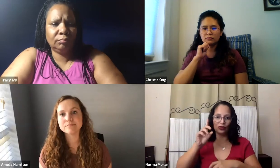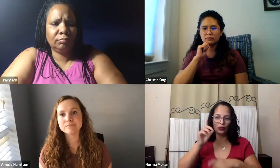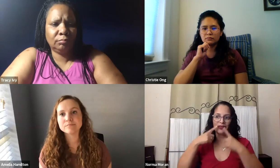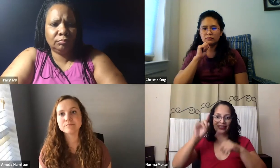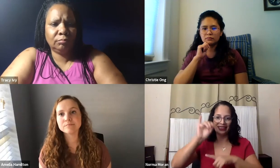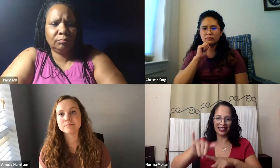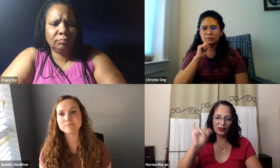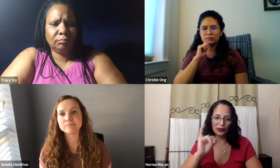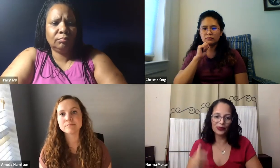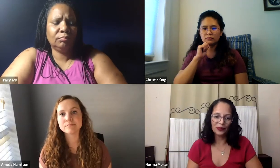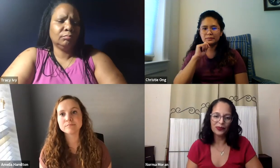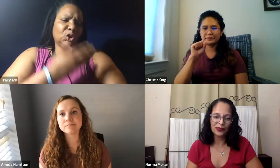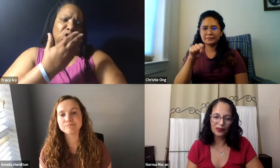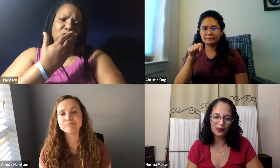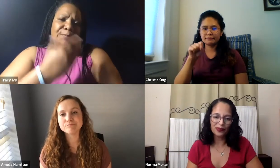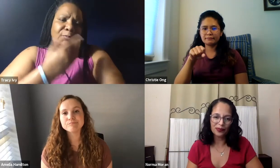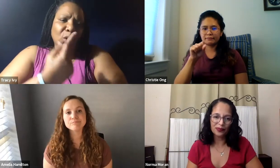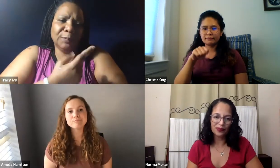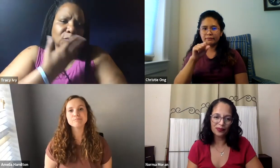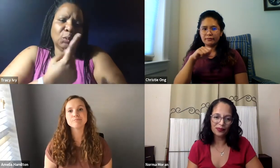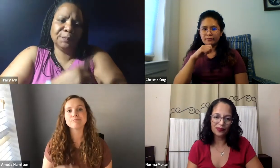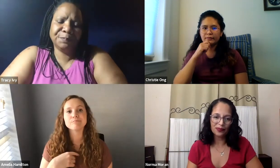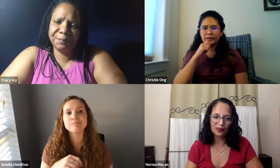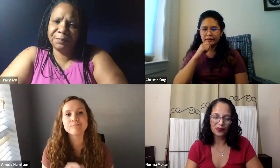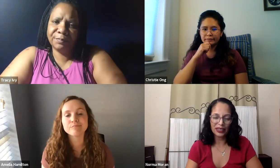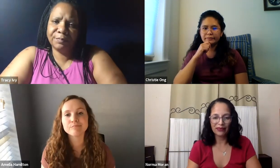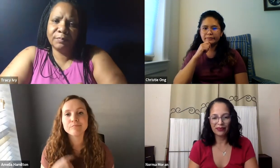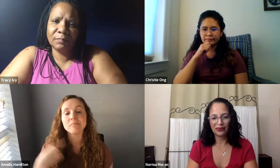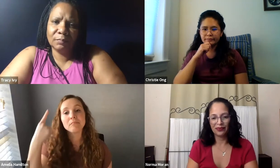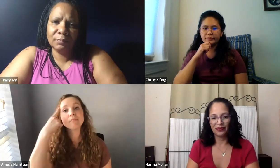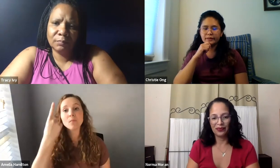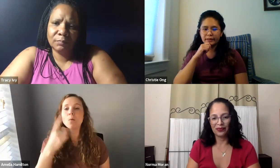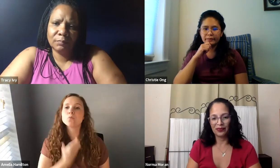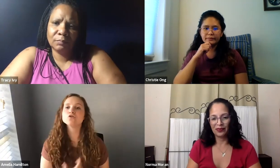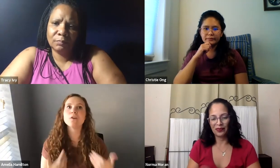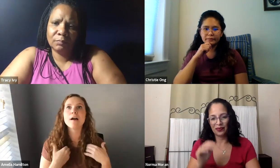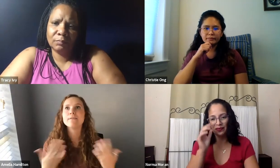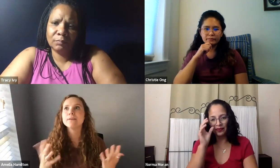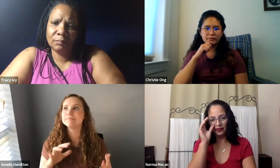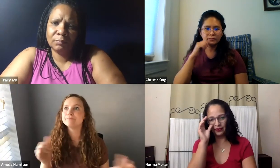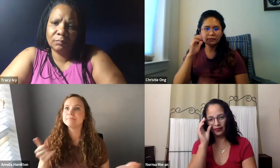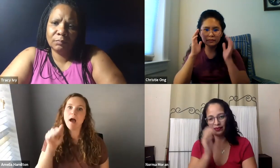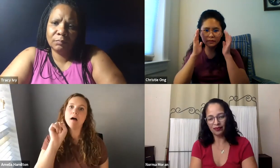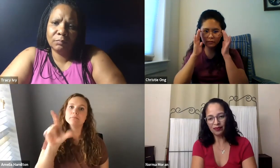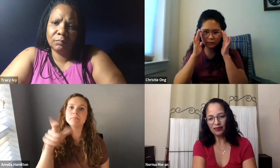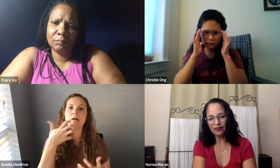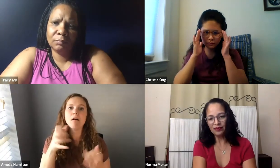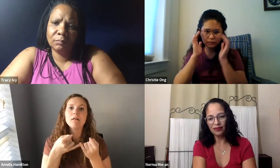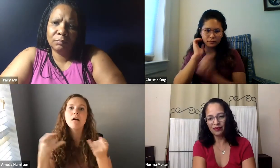with families better, if they could model it, others could look after them. That's a good answer. Yeah, I wish we had